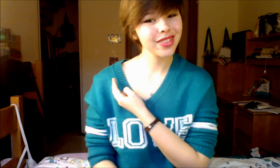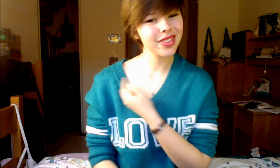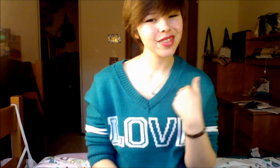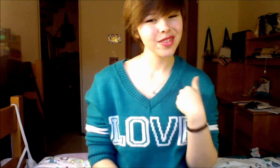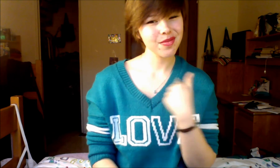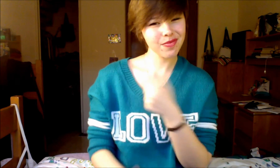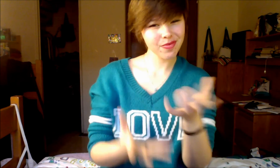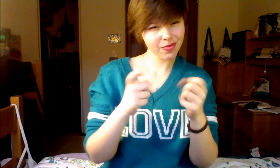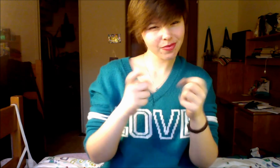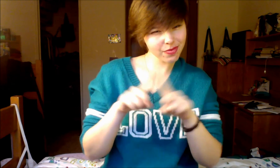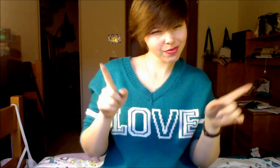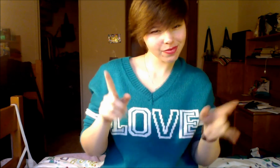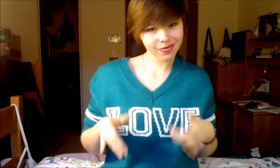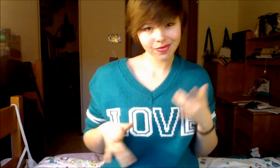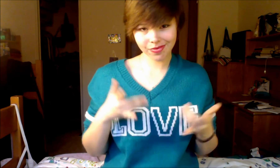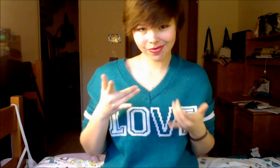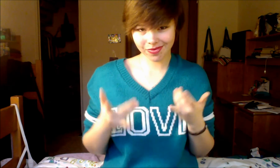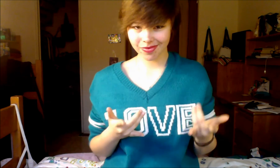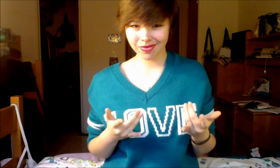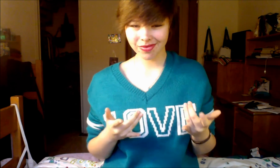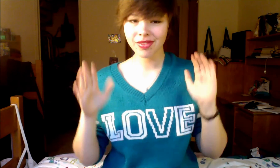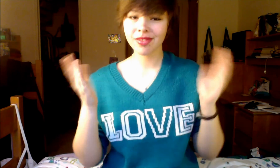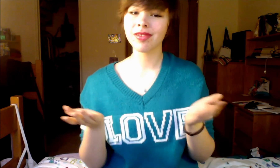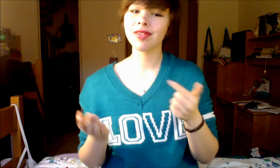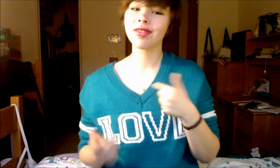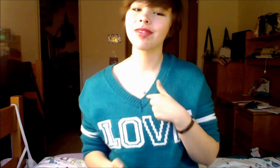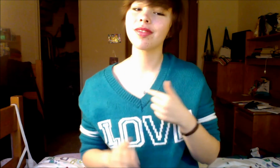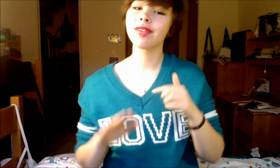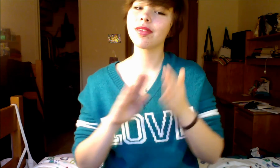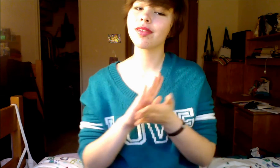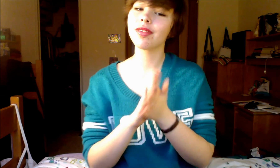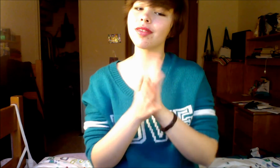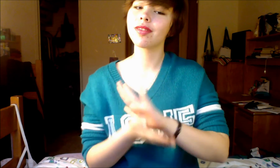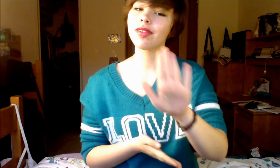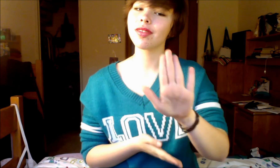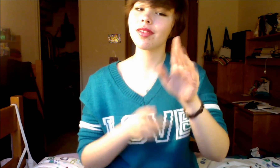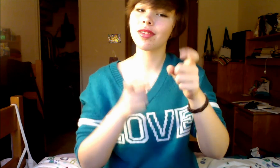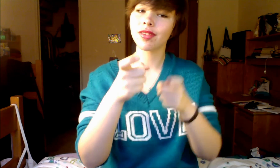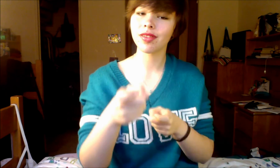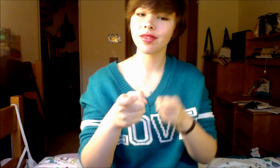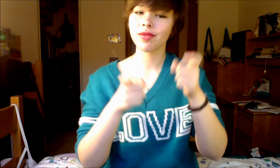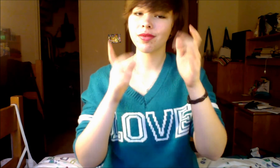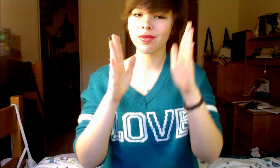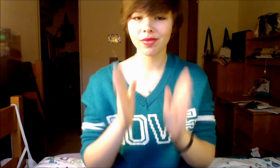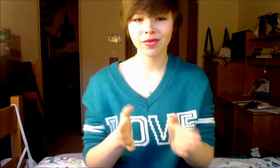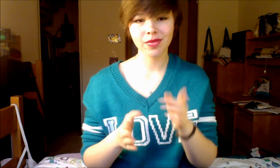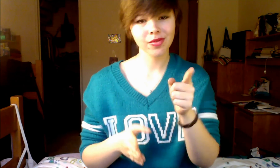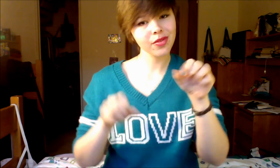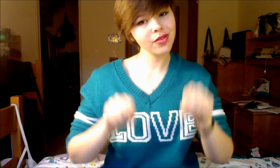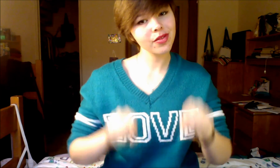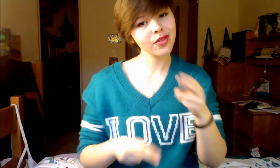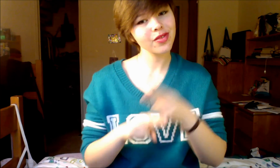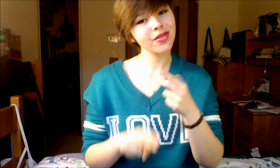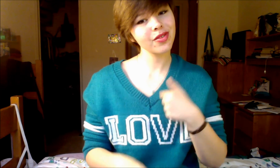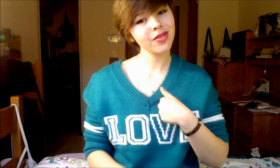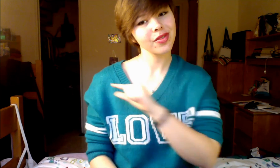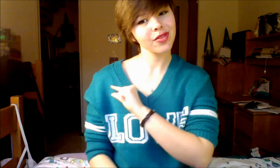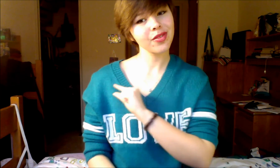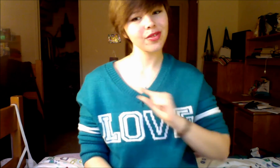We crave a different kind of buzz Let me be your ruler Ruler Ruler You can call me Queen